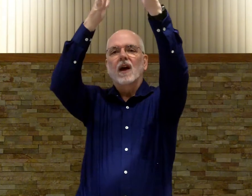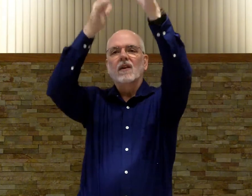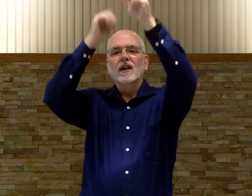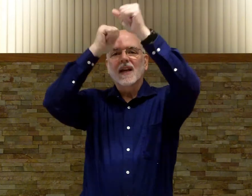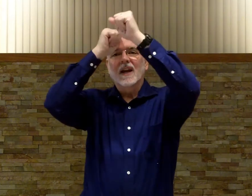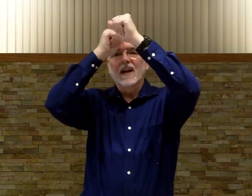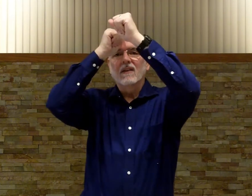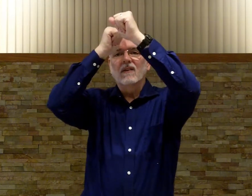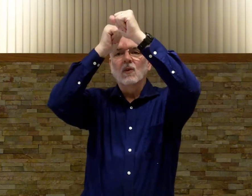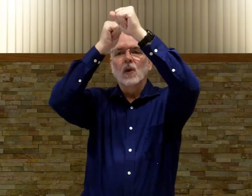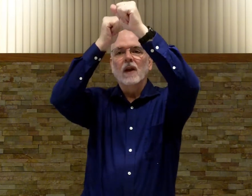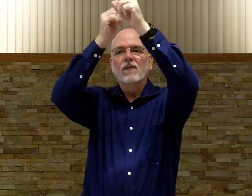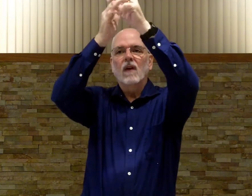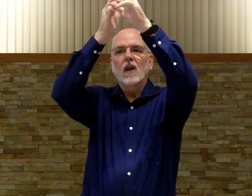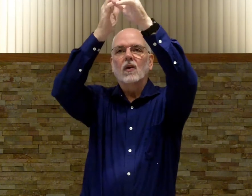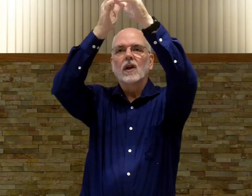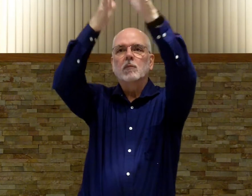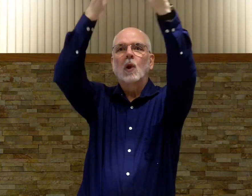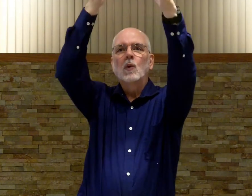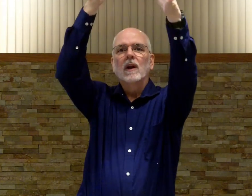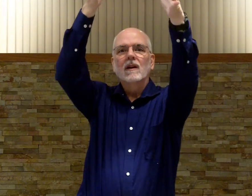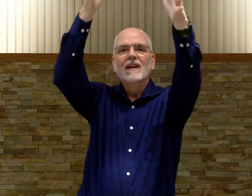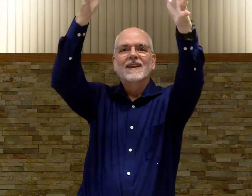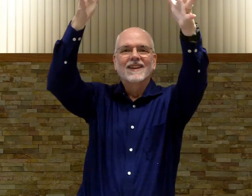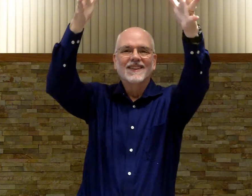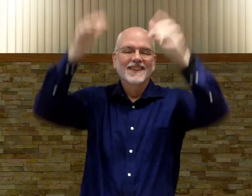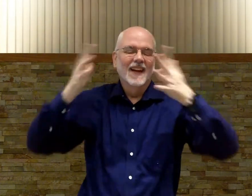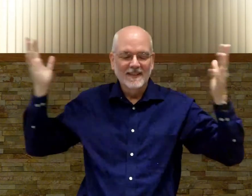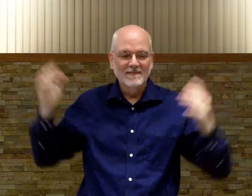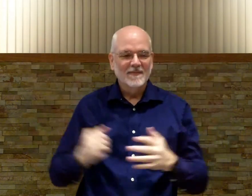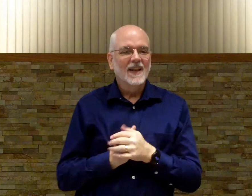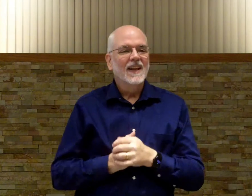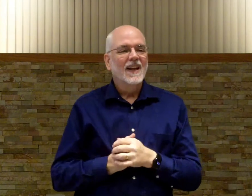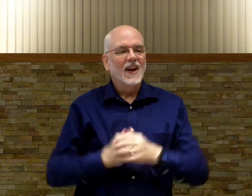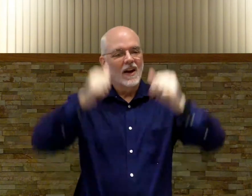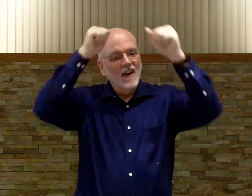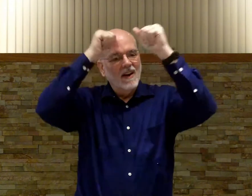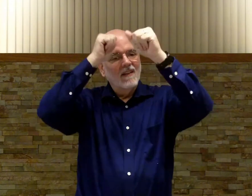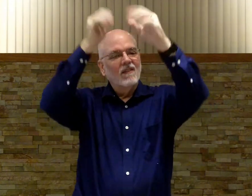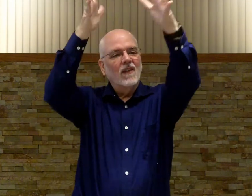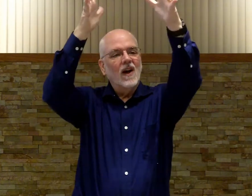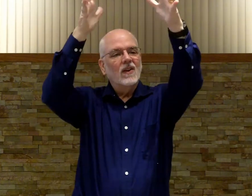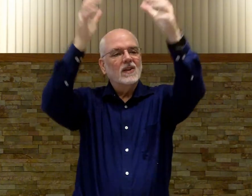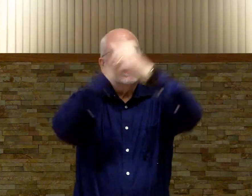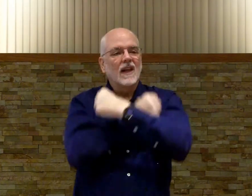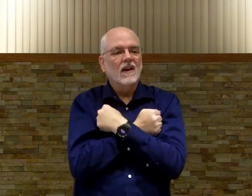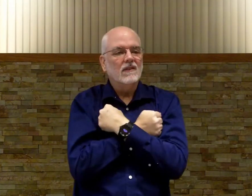father it's kind of like grandfather exploding all right father's love